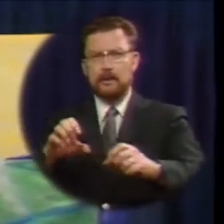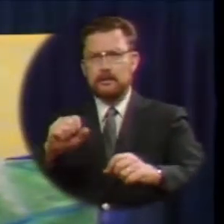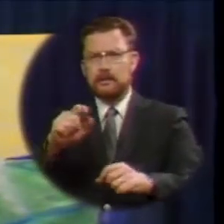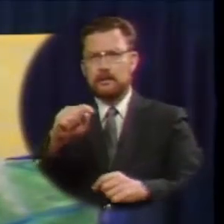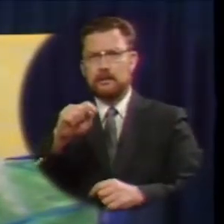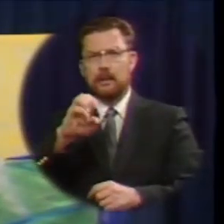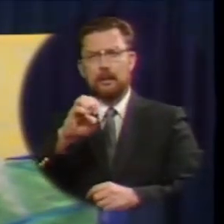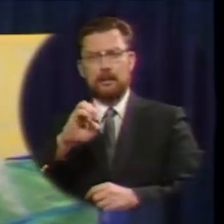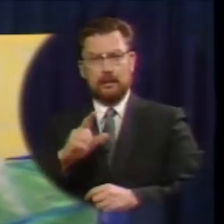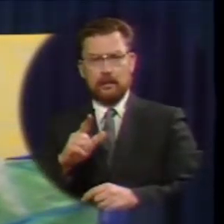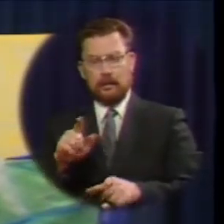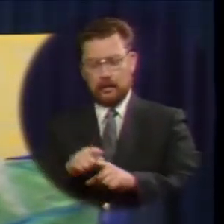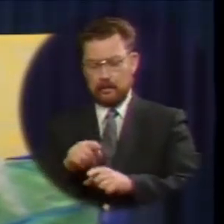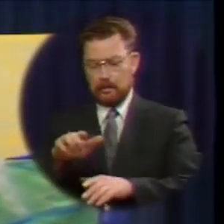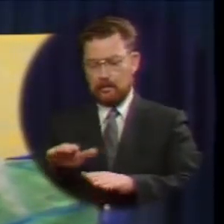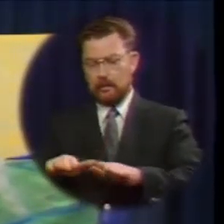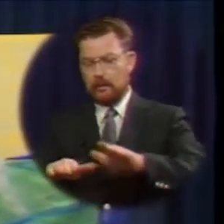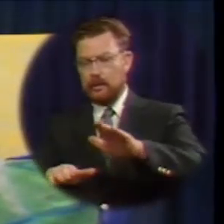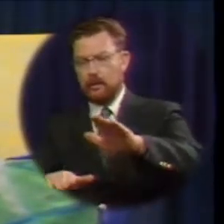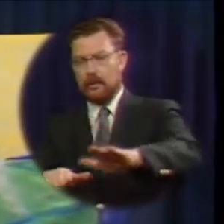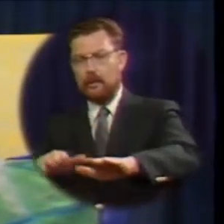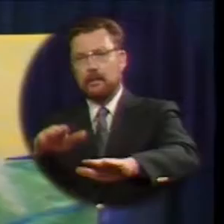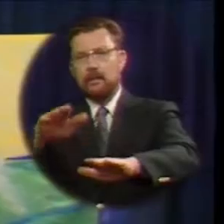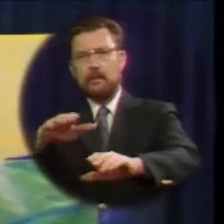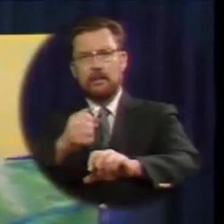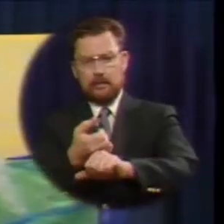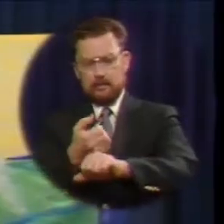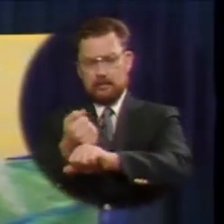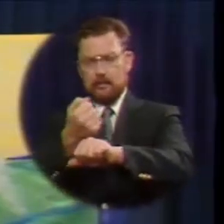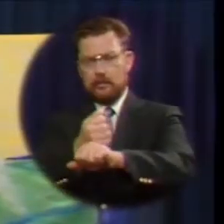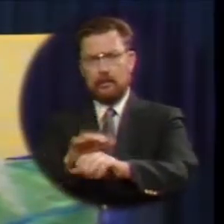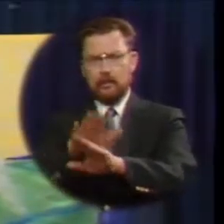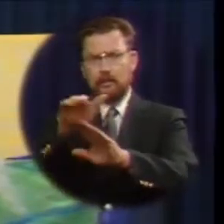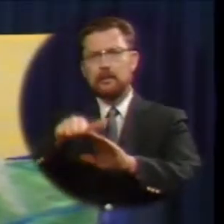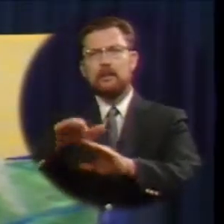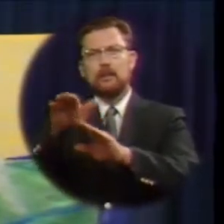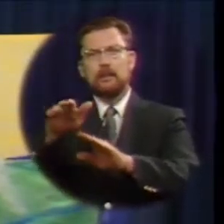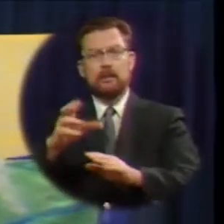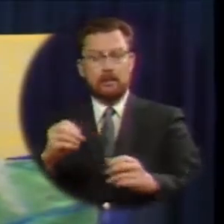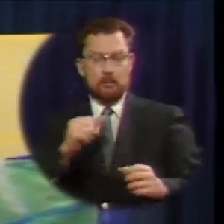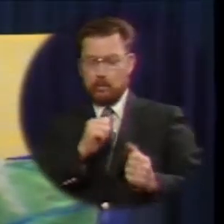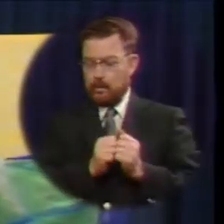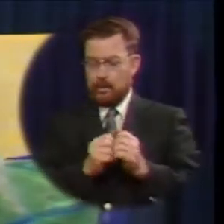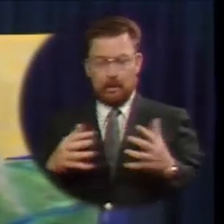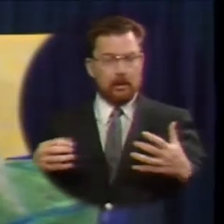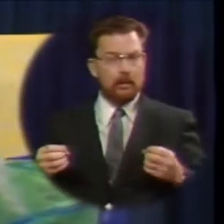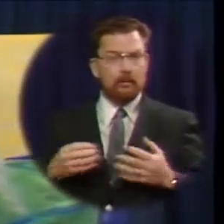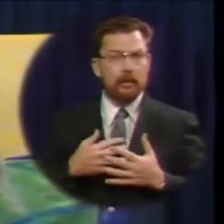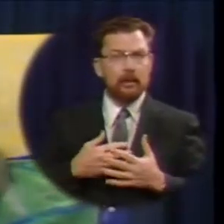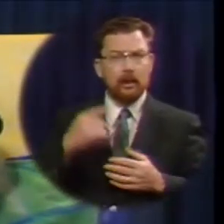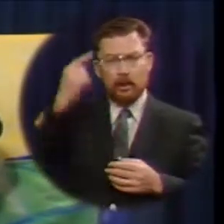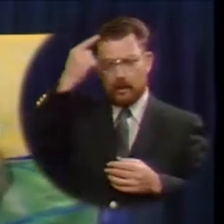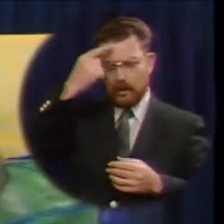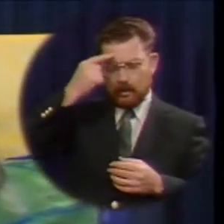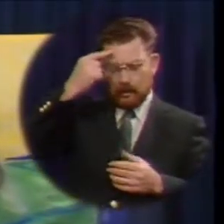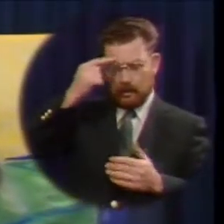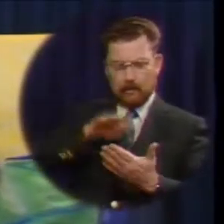as he makes his way over the rocky country he is fearless facing constant danger alone